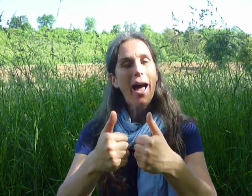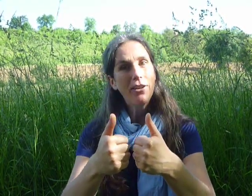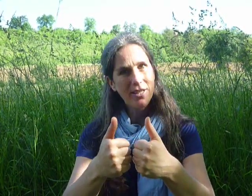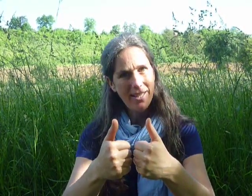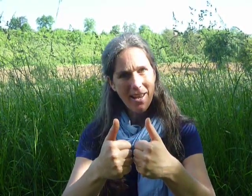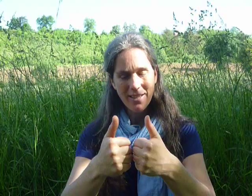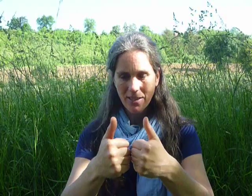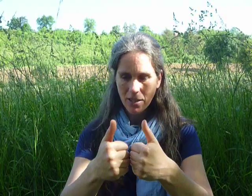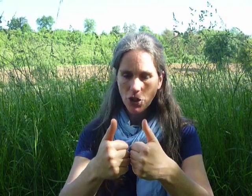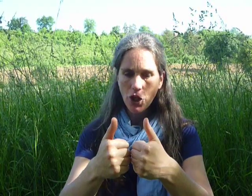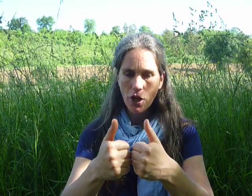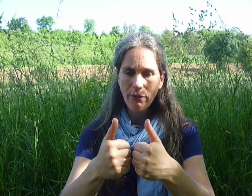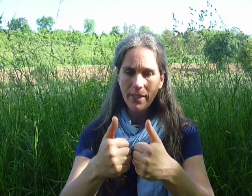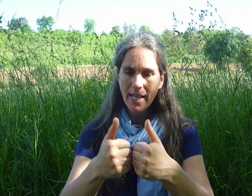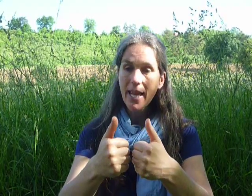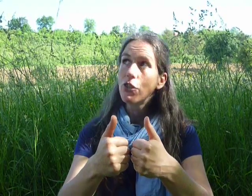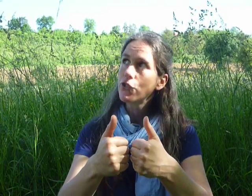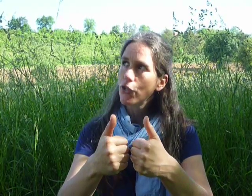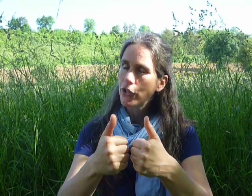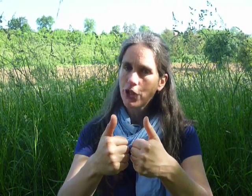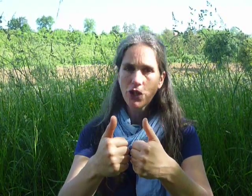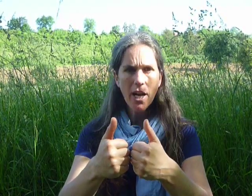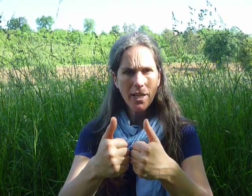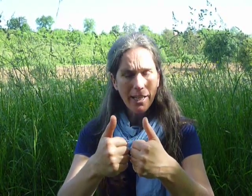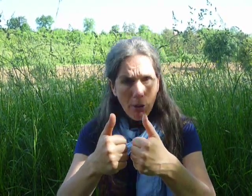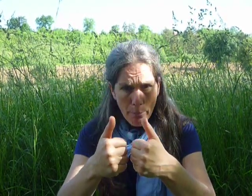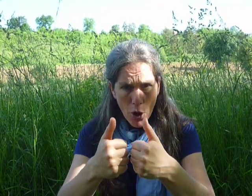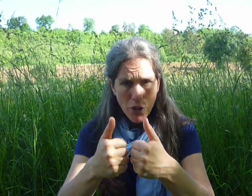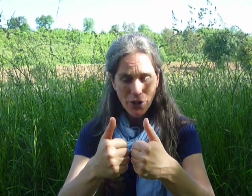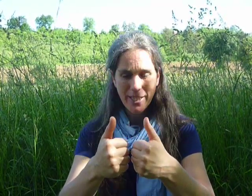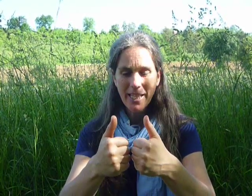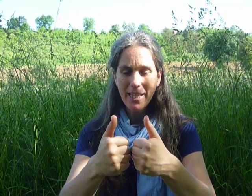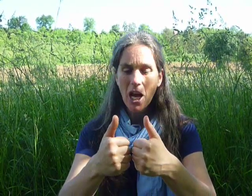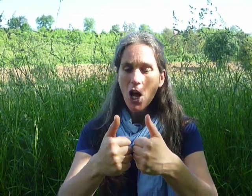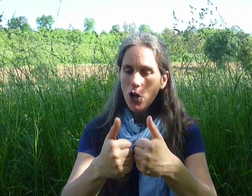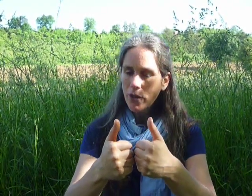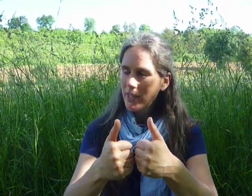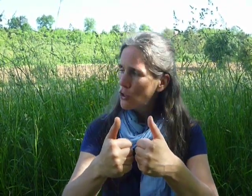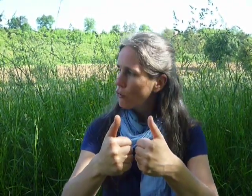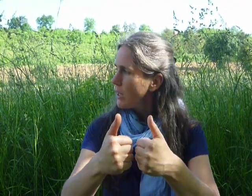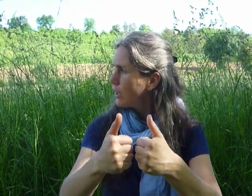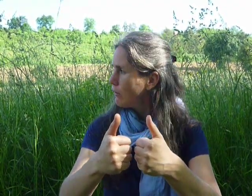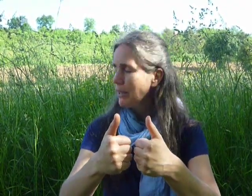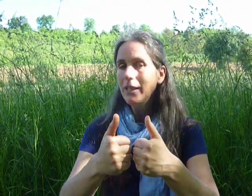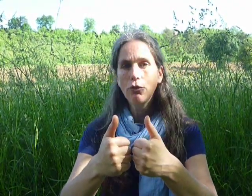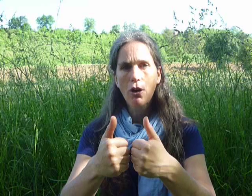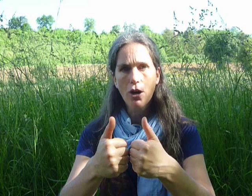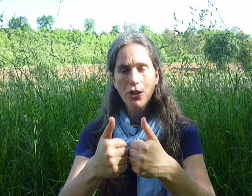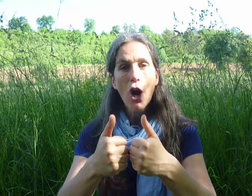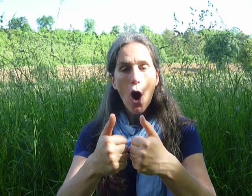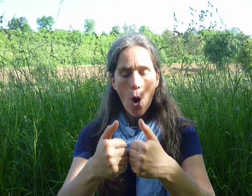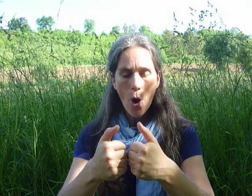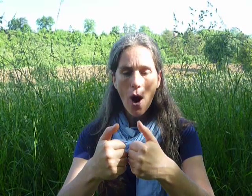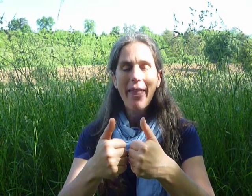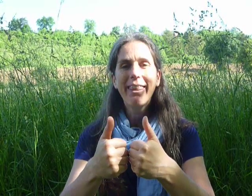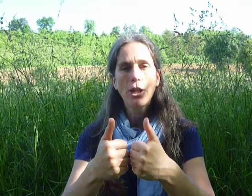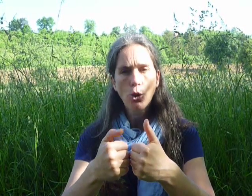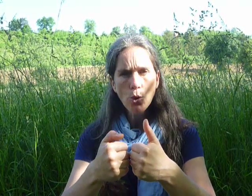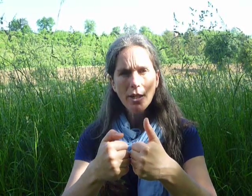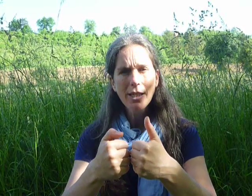and today is such a lovely day. The sun is shining. The birds are singing. Look at this green, green grass. Oh, and they talked and